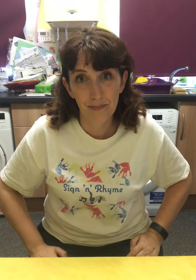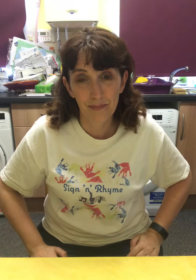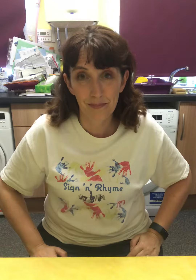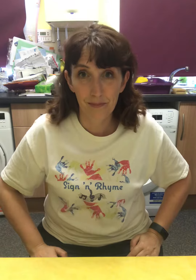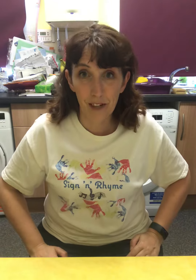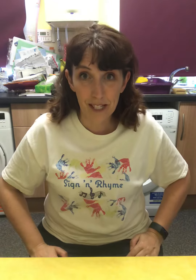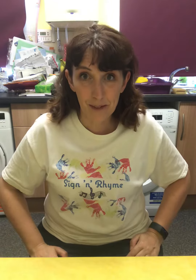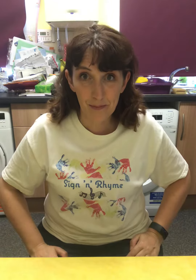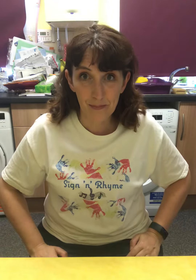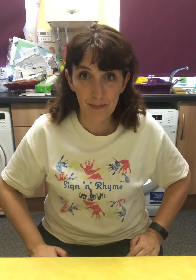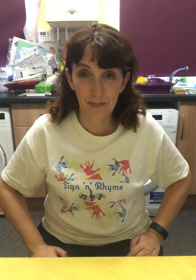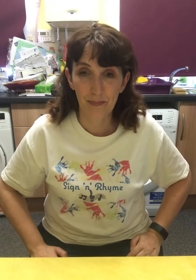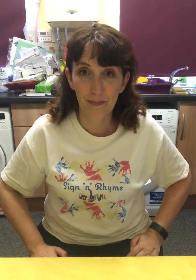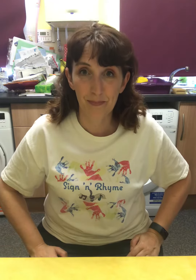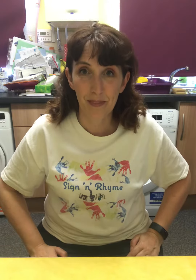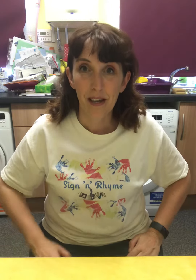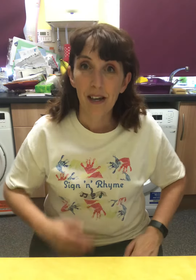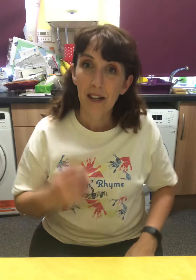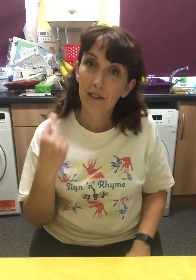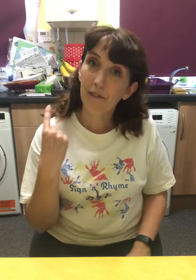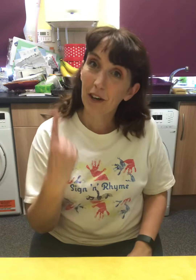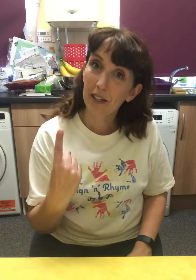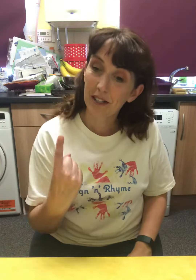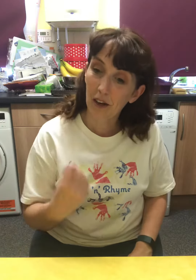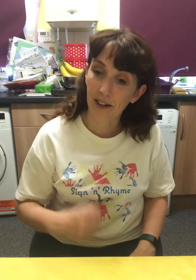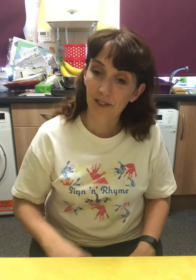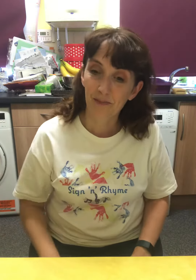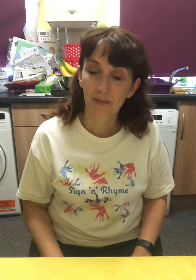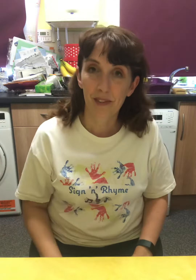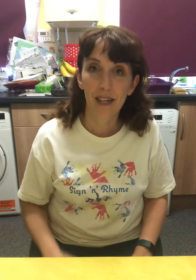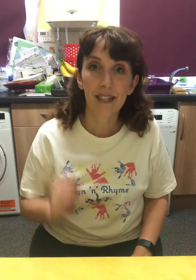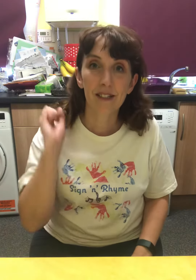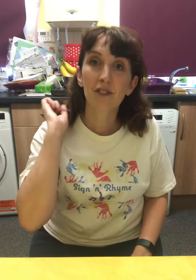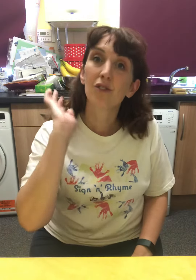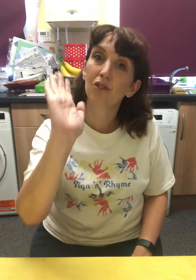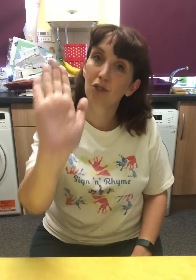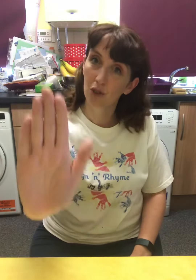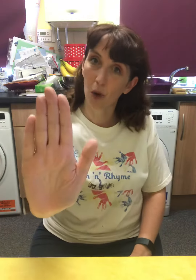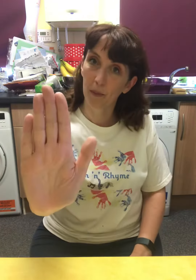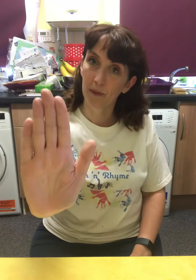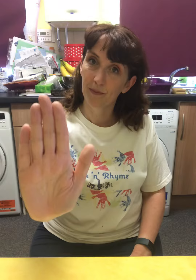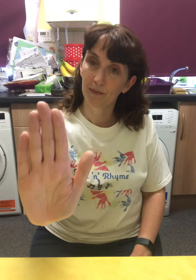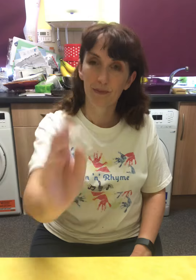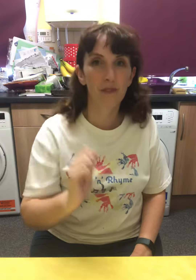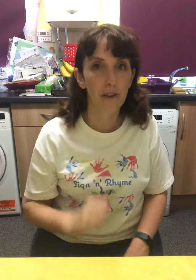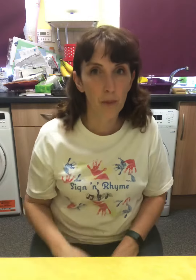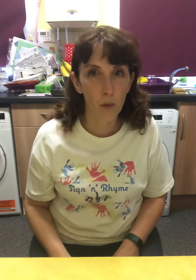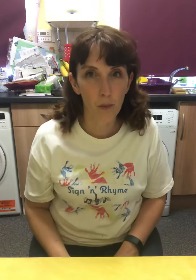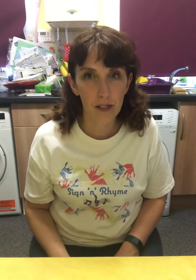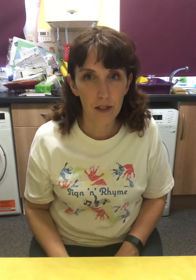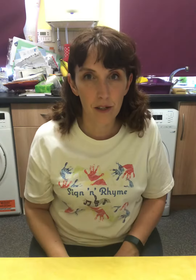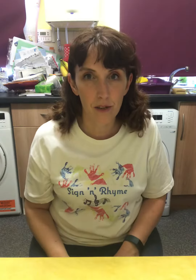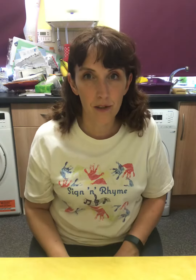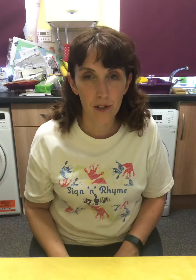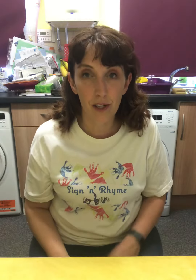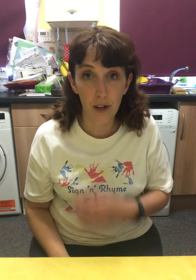Ready? The first sign is STOP. Very important one to you to learn